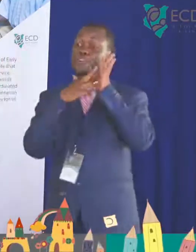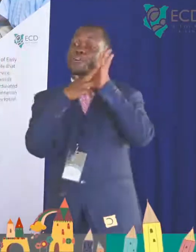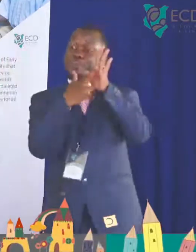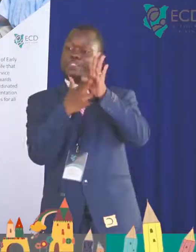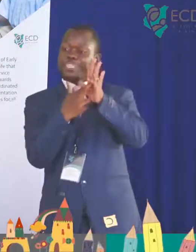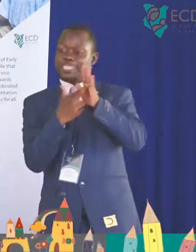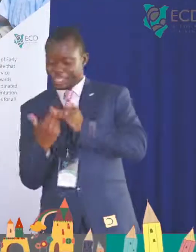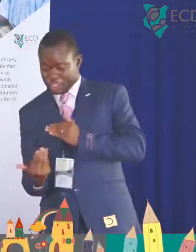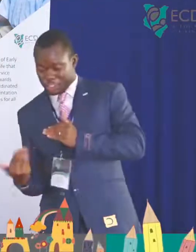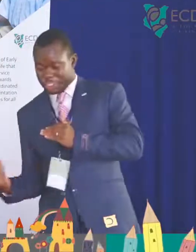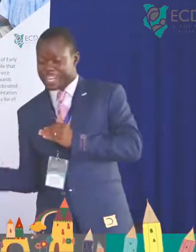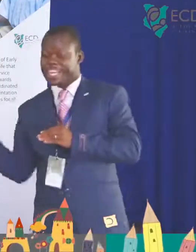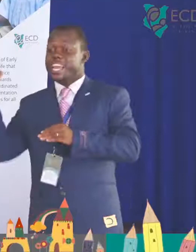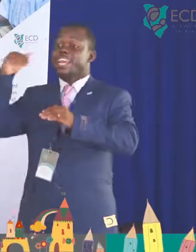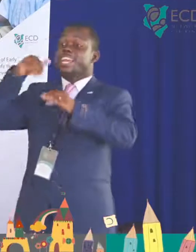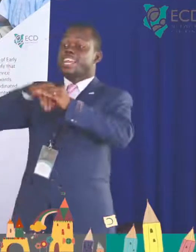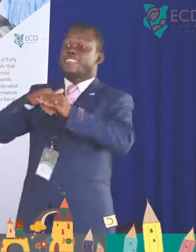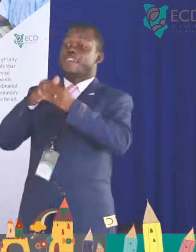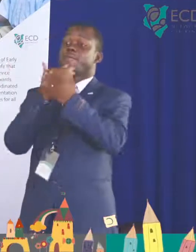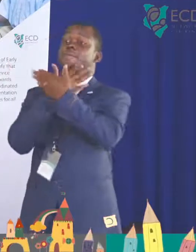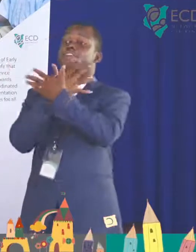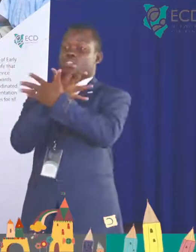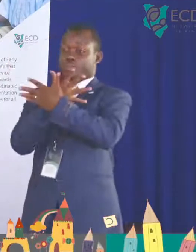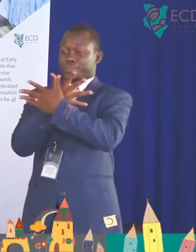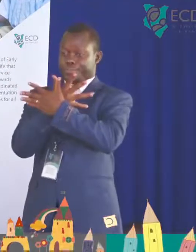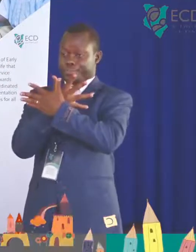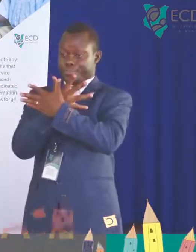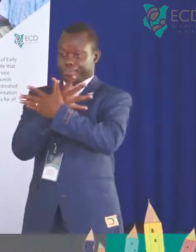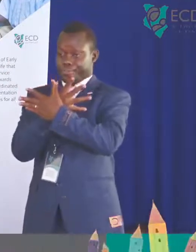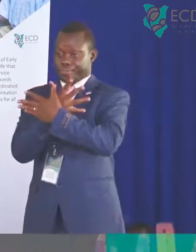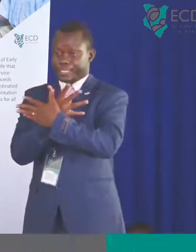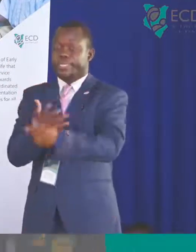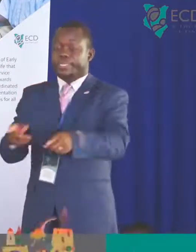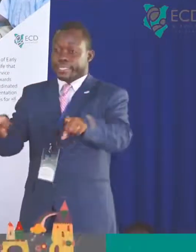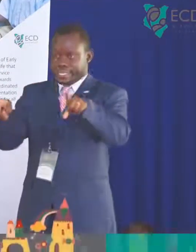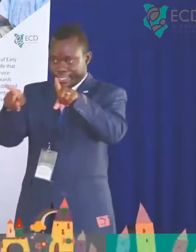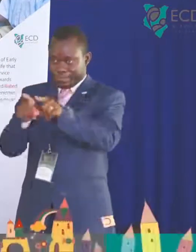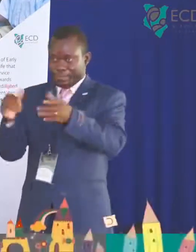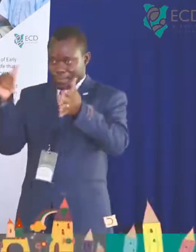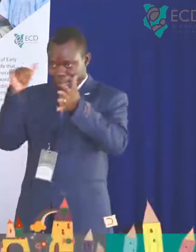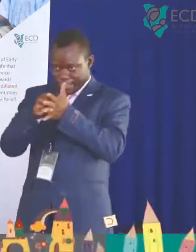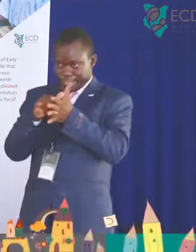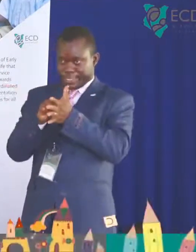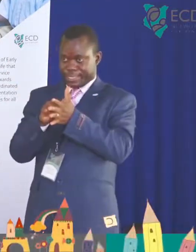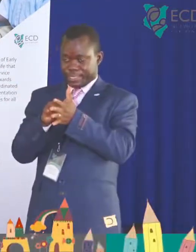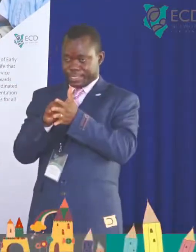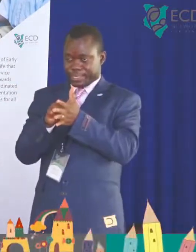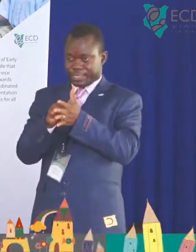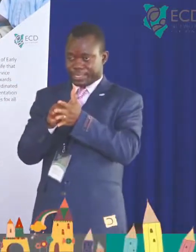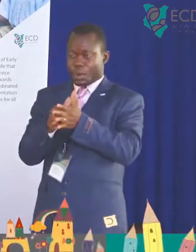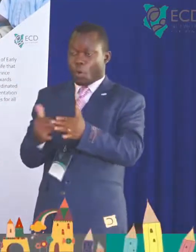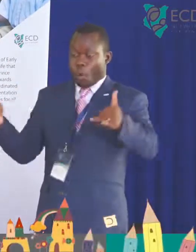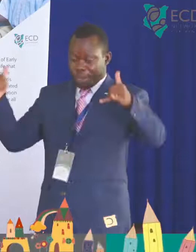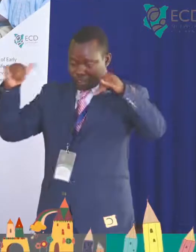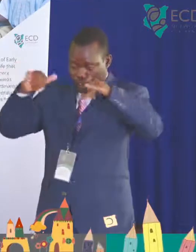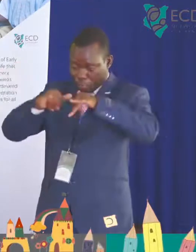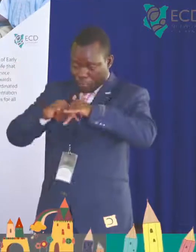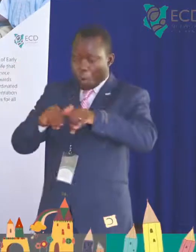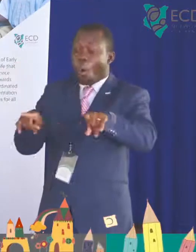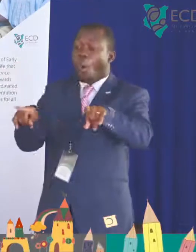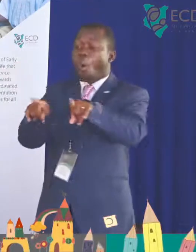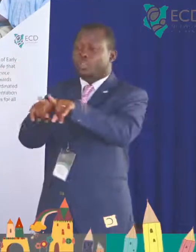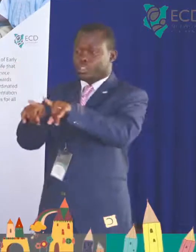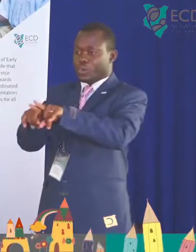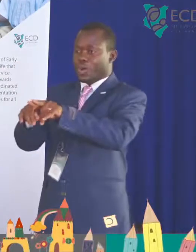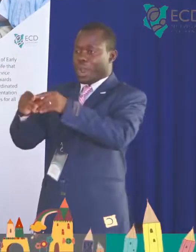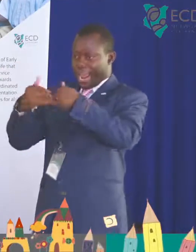sentence without a warrant. So that workshop was looking at sharing findings of studies which had been conducted